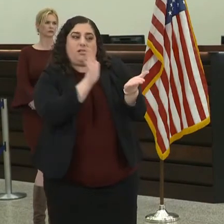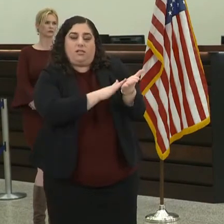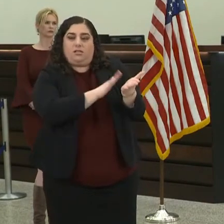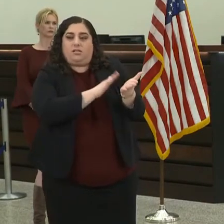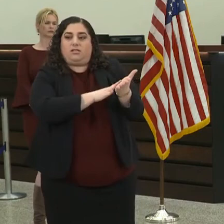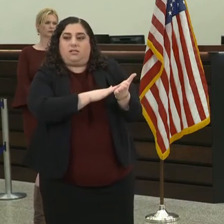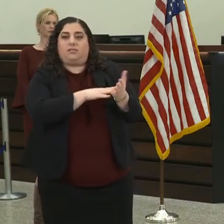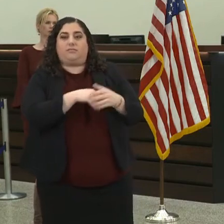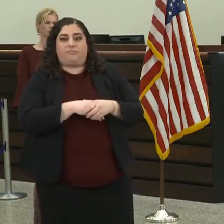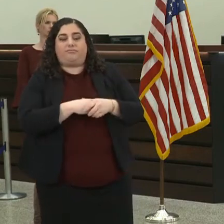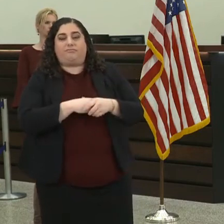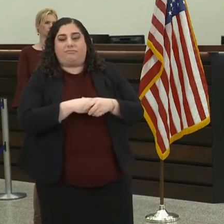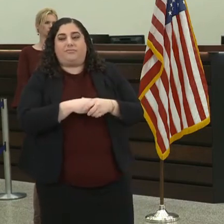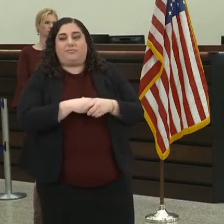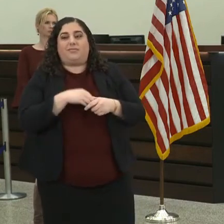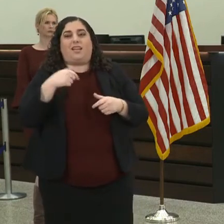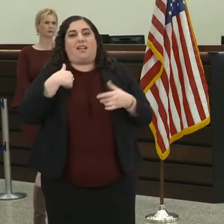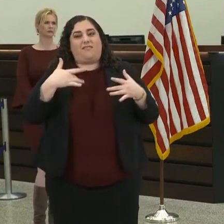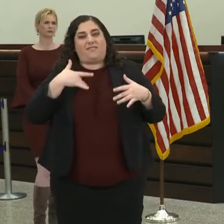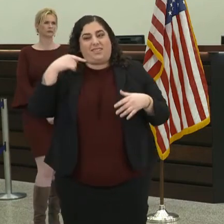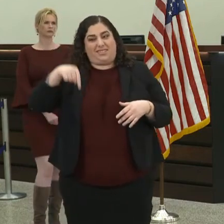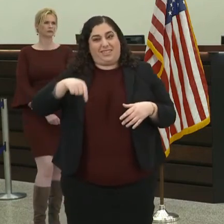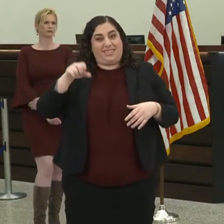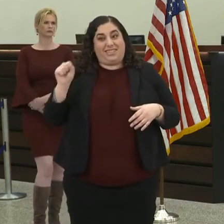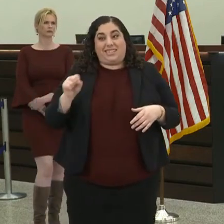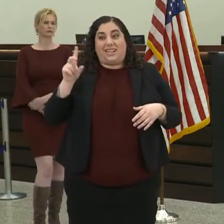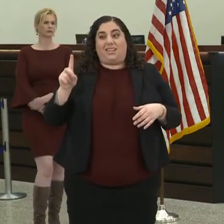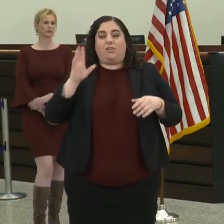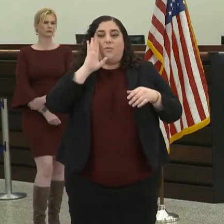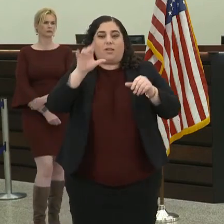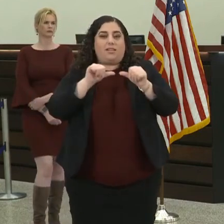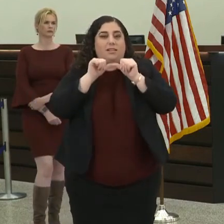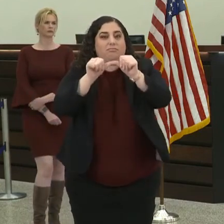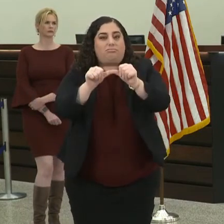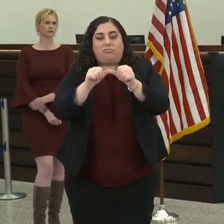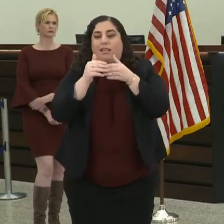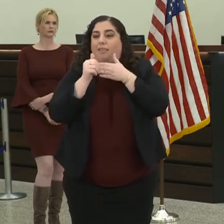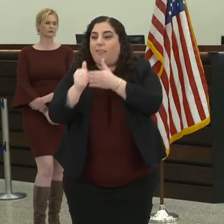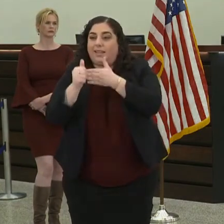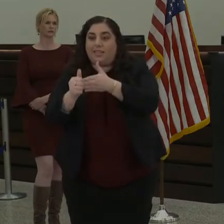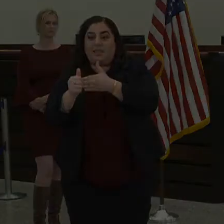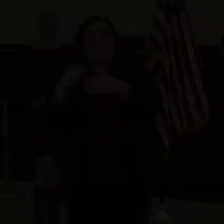it's going to be our region that will continue to lead this effort both nationally and globally.